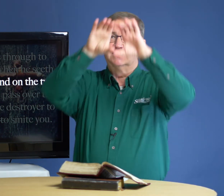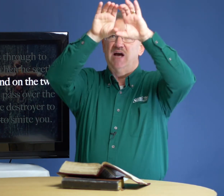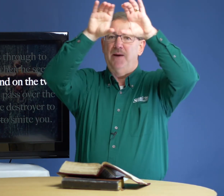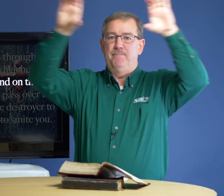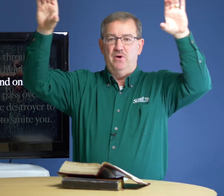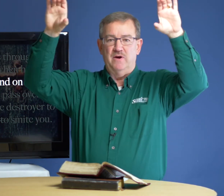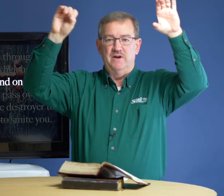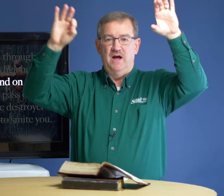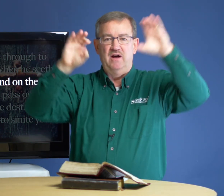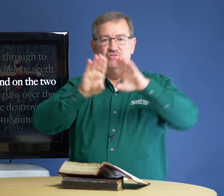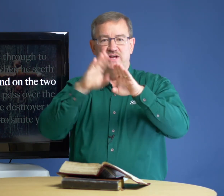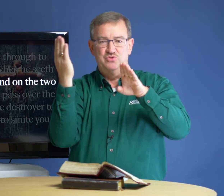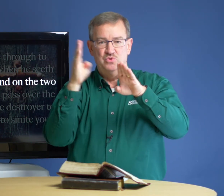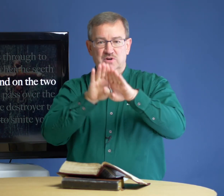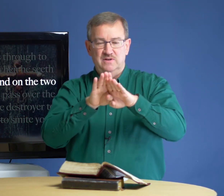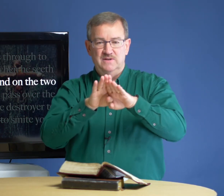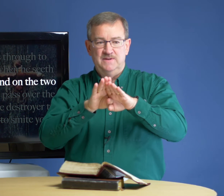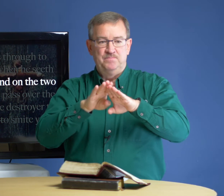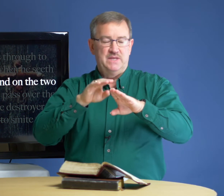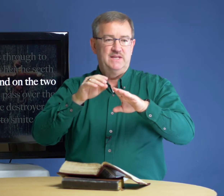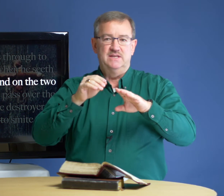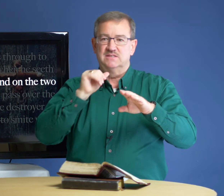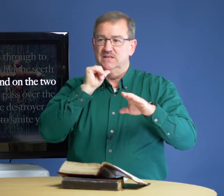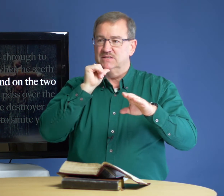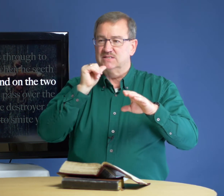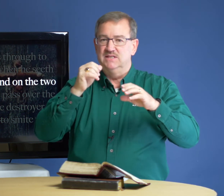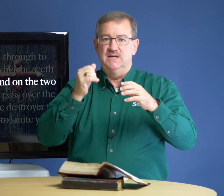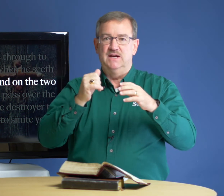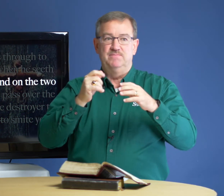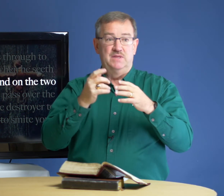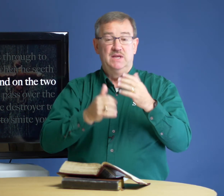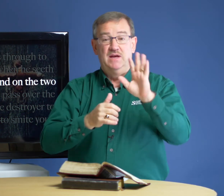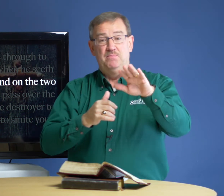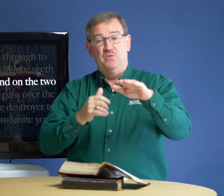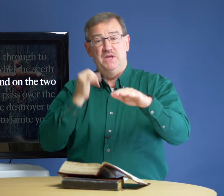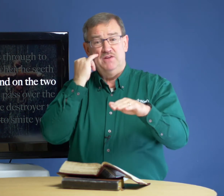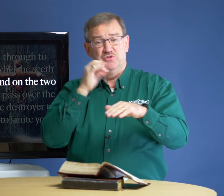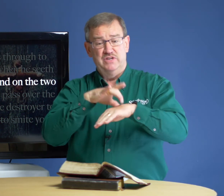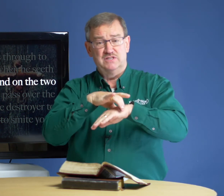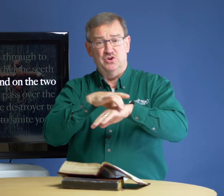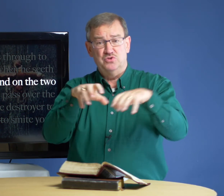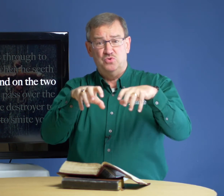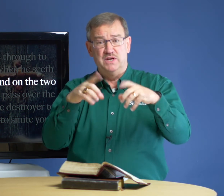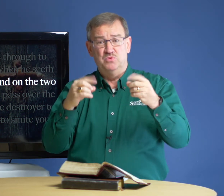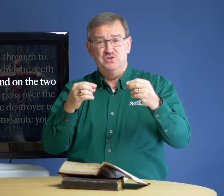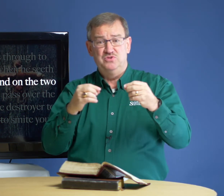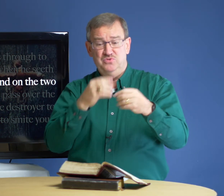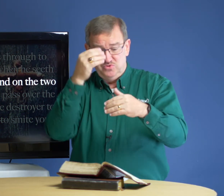top part of a door. It is, it's the, by the way, if there is an earthquake, what do you do? You